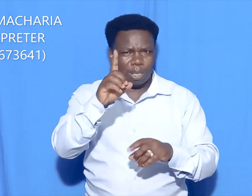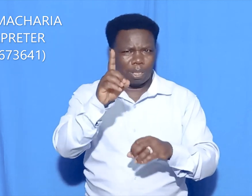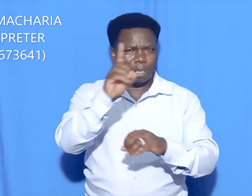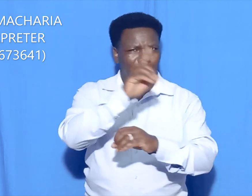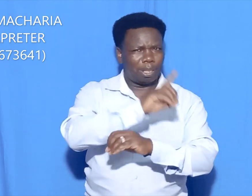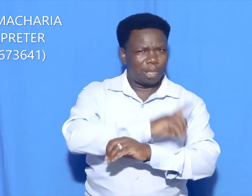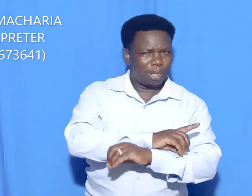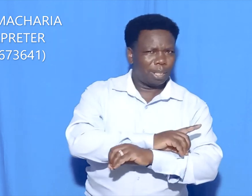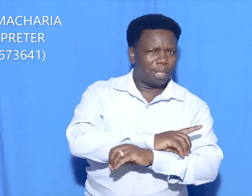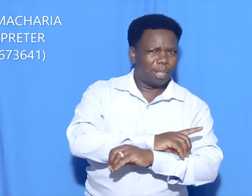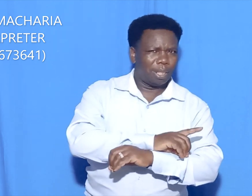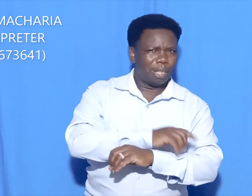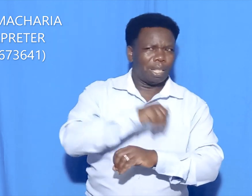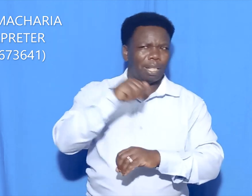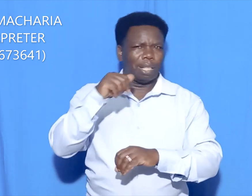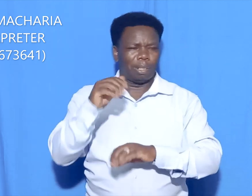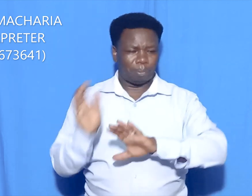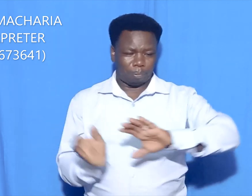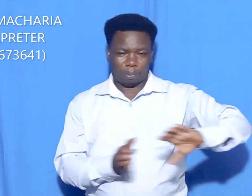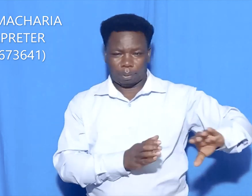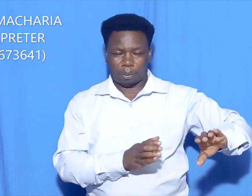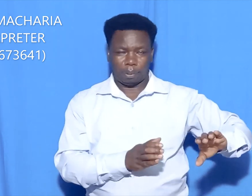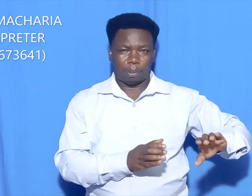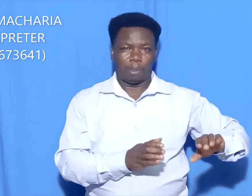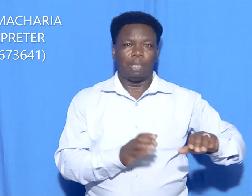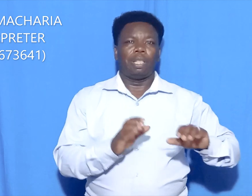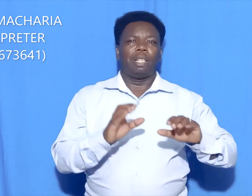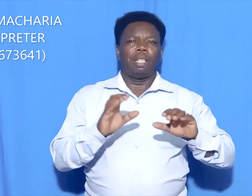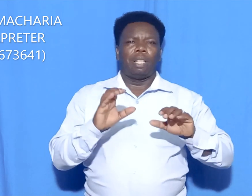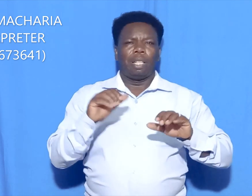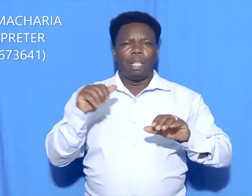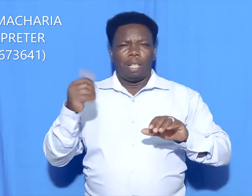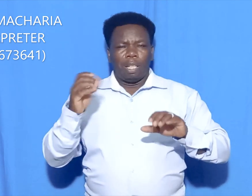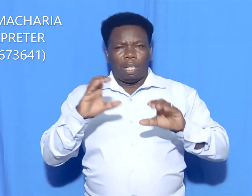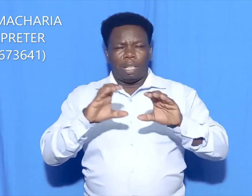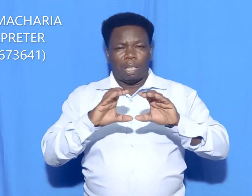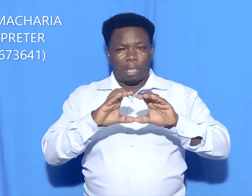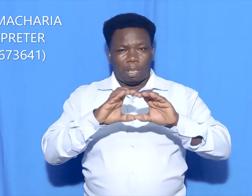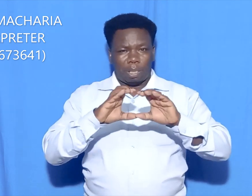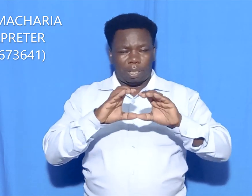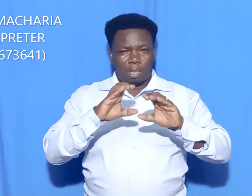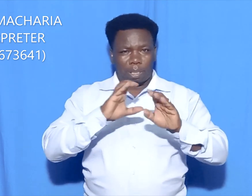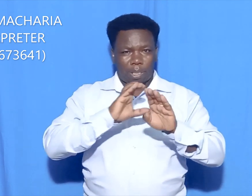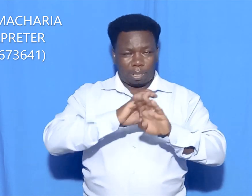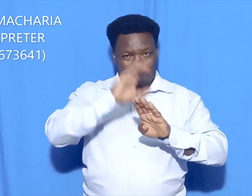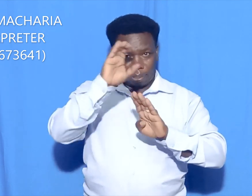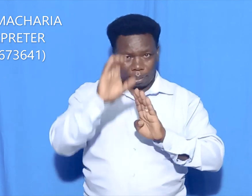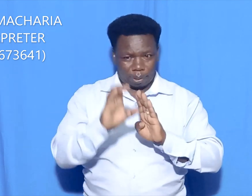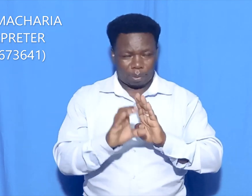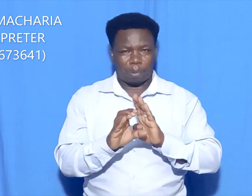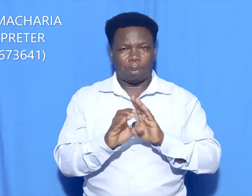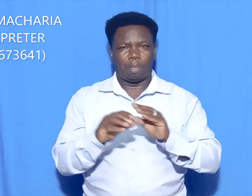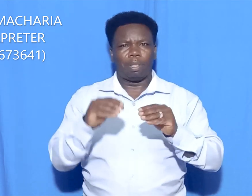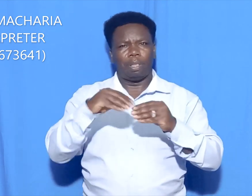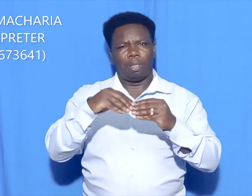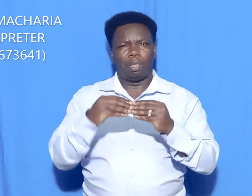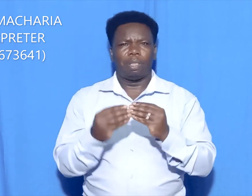The other category of of our service is receiving. This is not only one section,